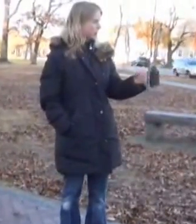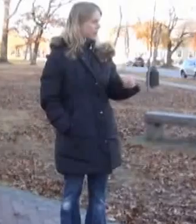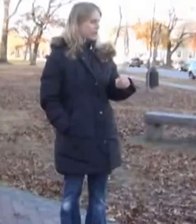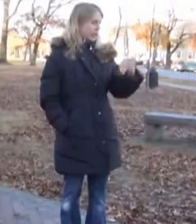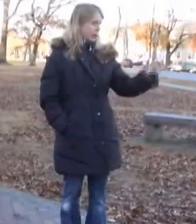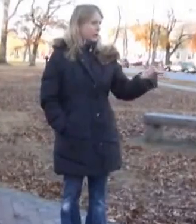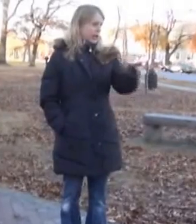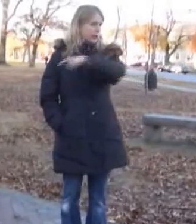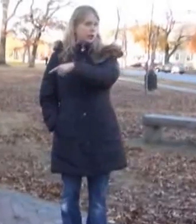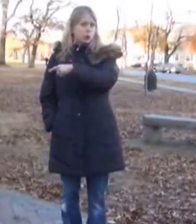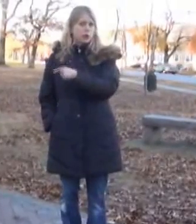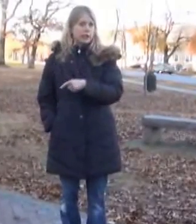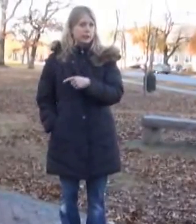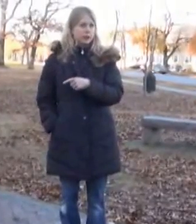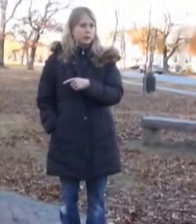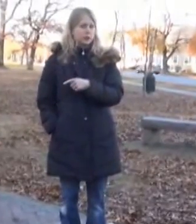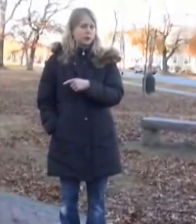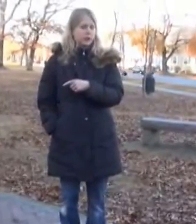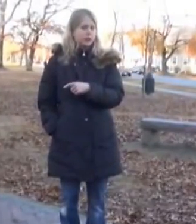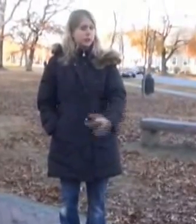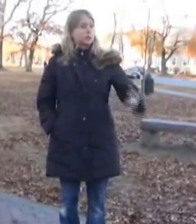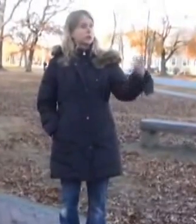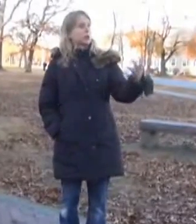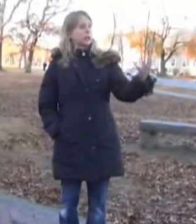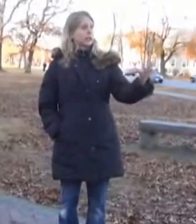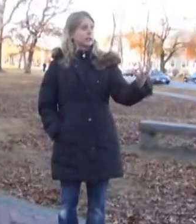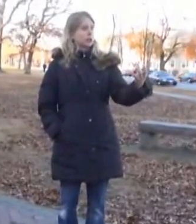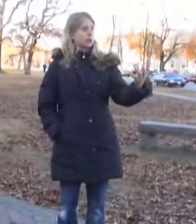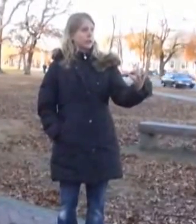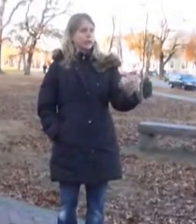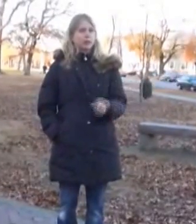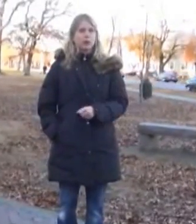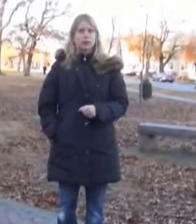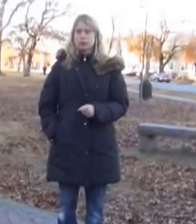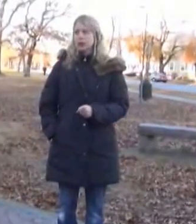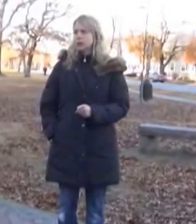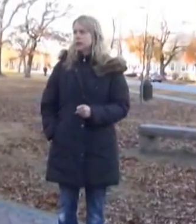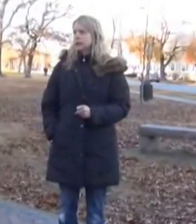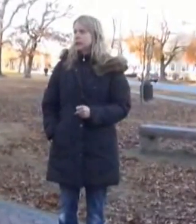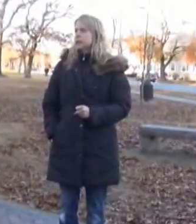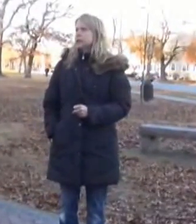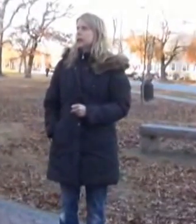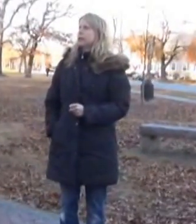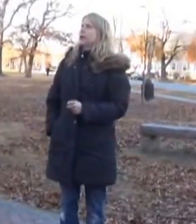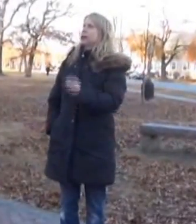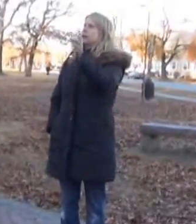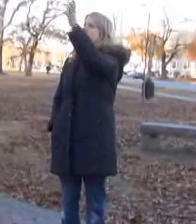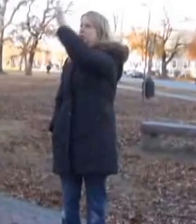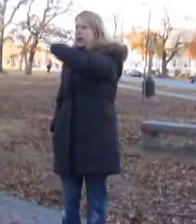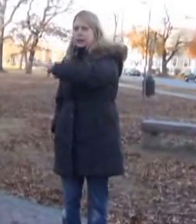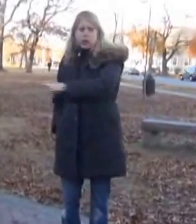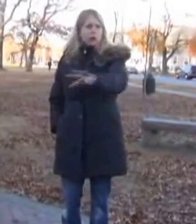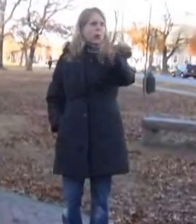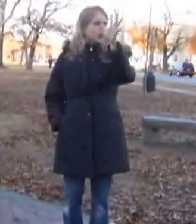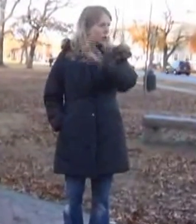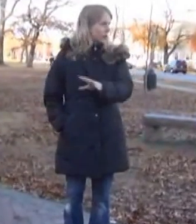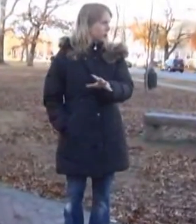He retired shortly after this was finished. This was sort of his culminating moment as well. And Peter designed the overall look of the